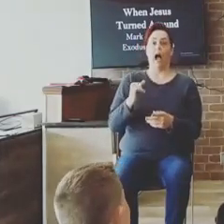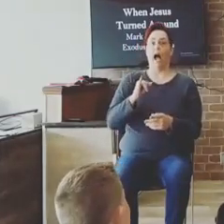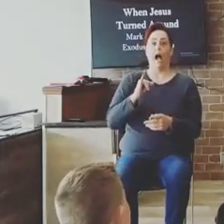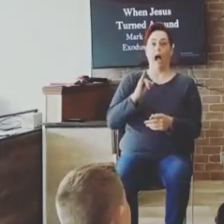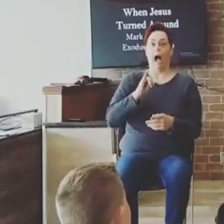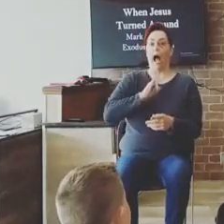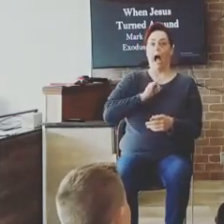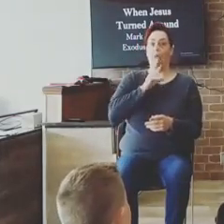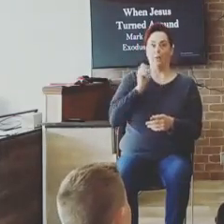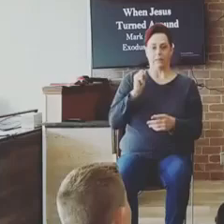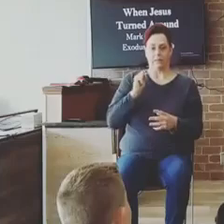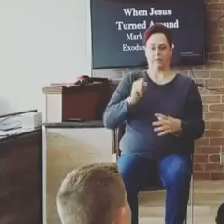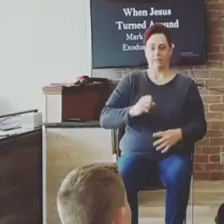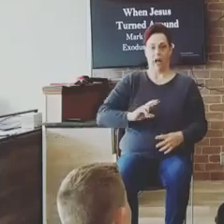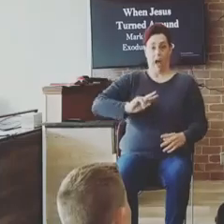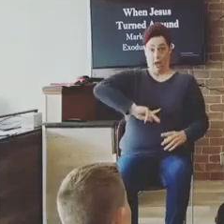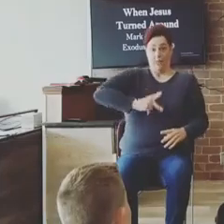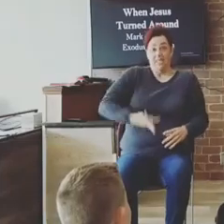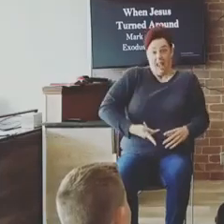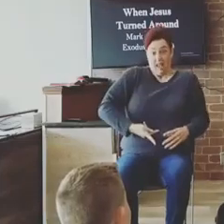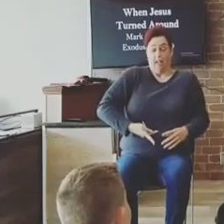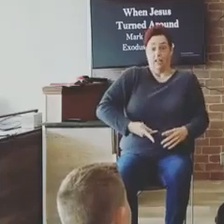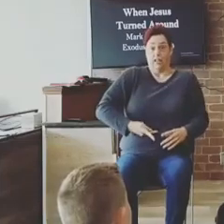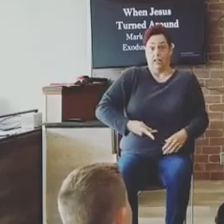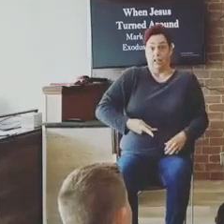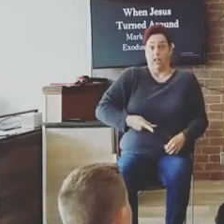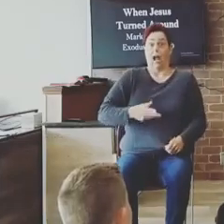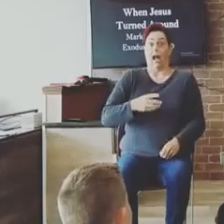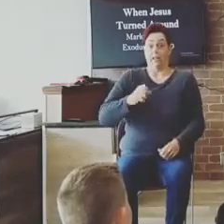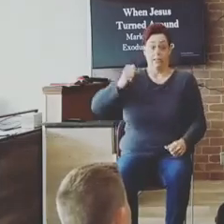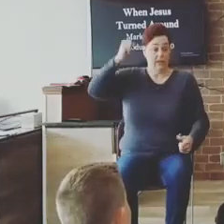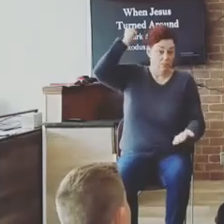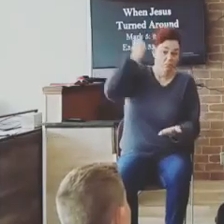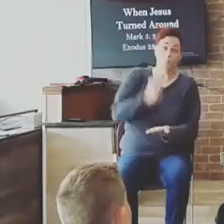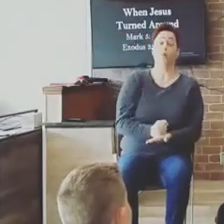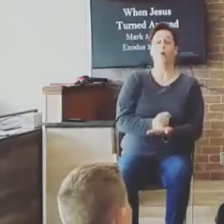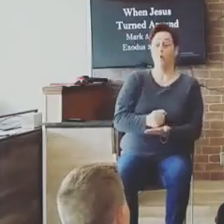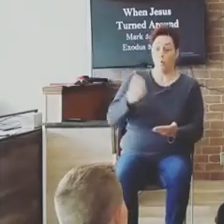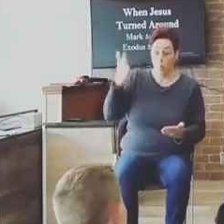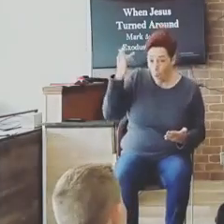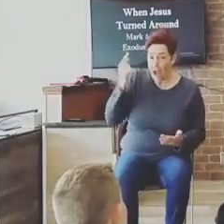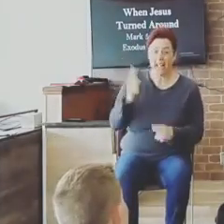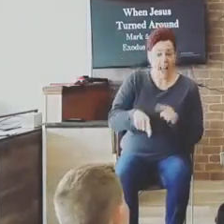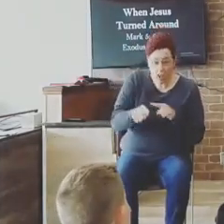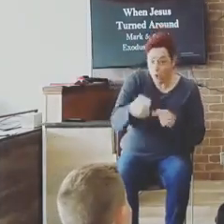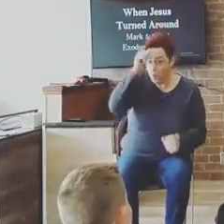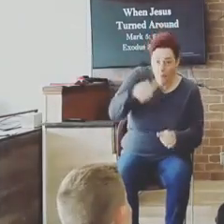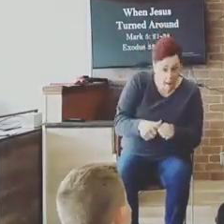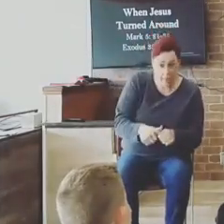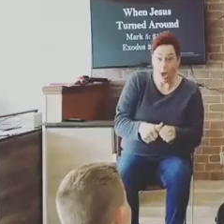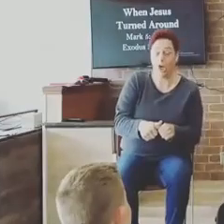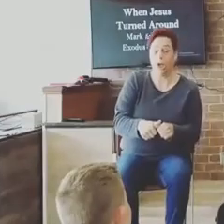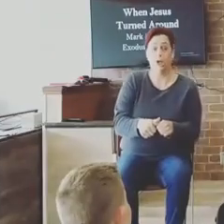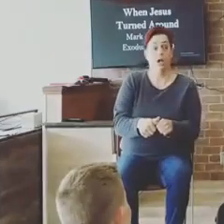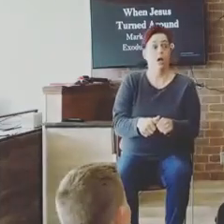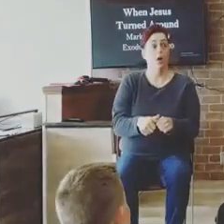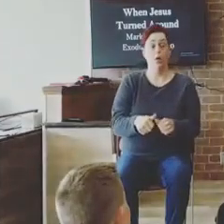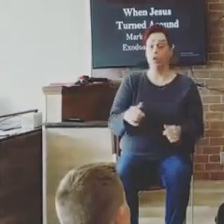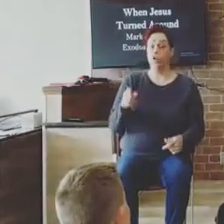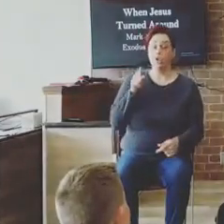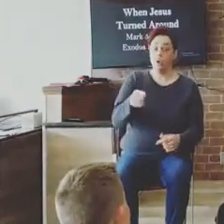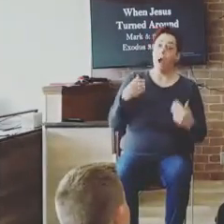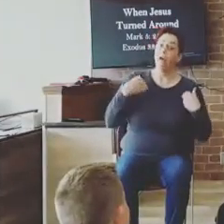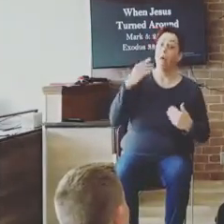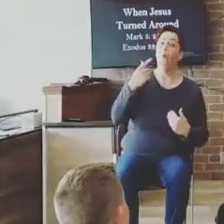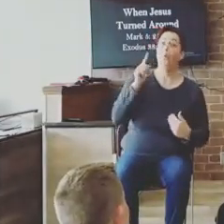terrified. He didn't know it. He goes, my daddy's going to kill me. I was probably this close to my daughter. He's like, yeah, one simple thing.